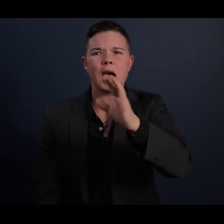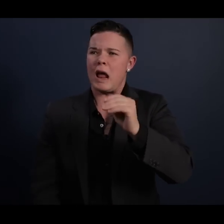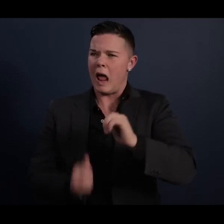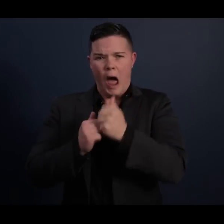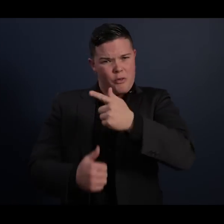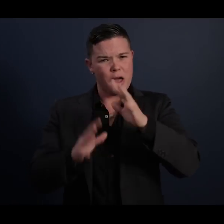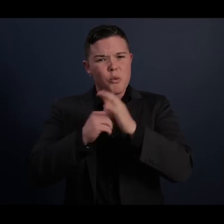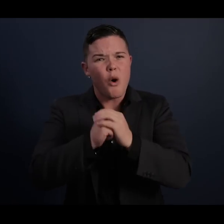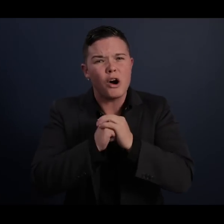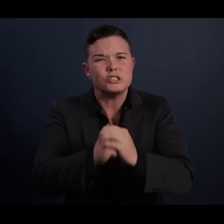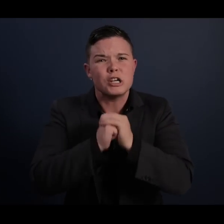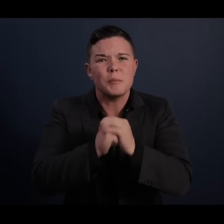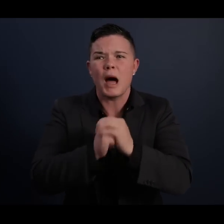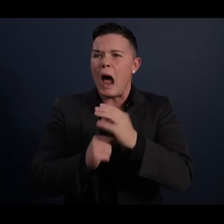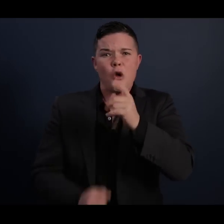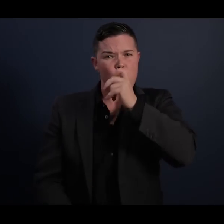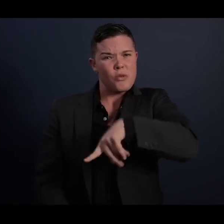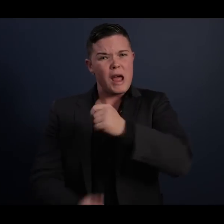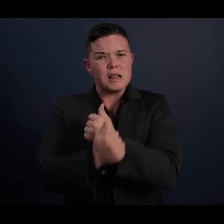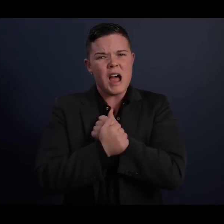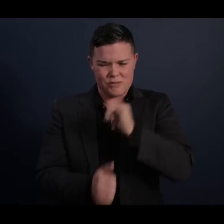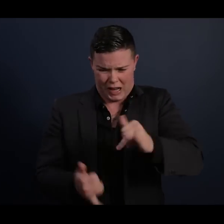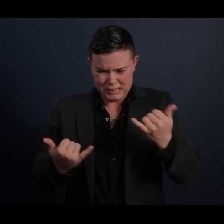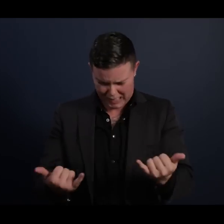they worship and who they love. That is happening today.